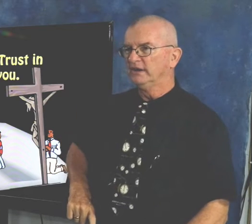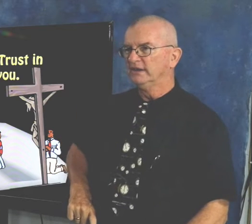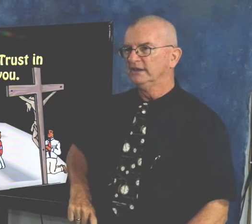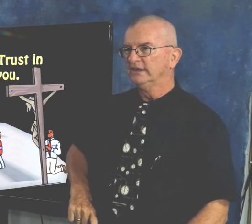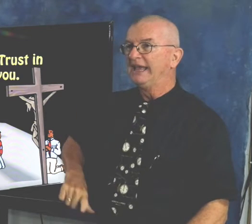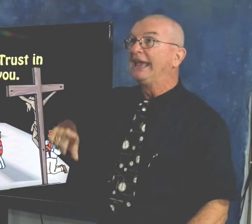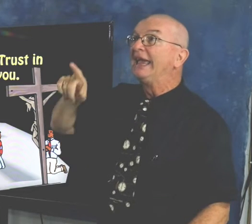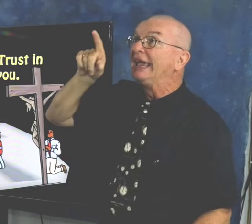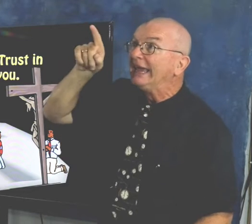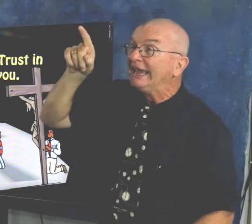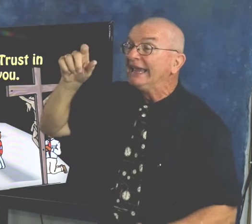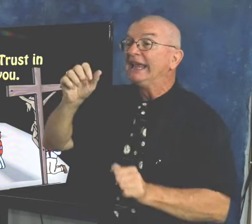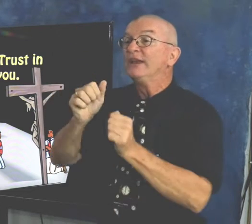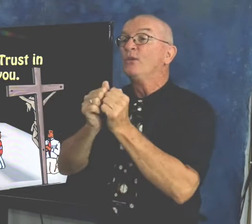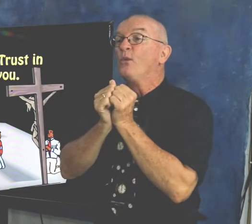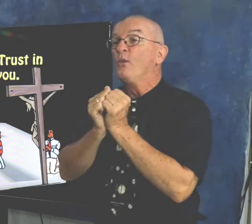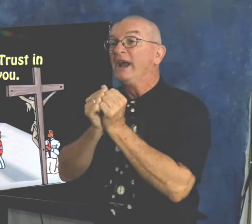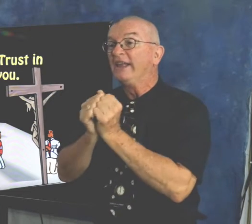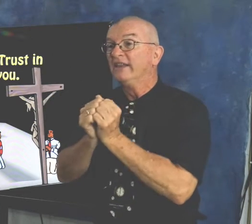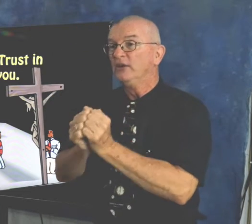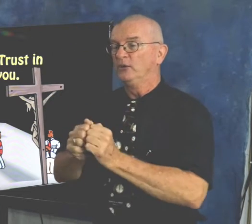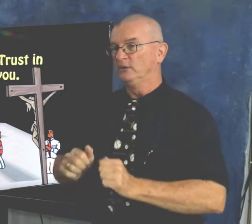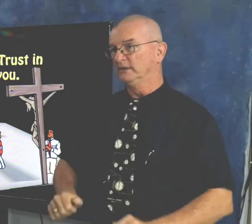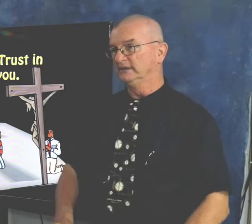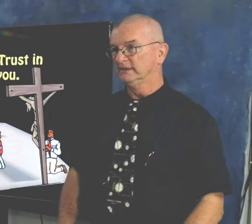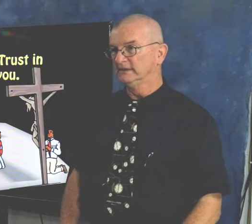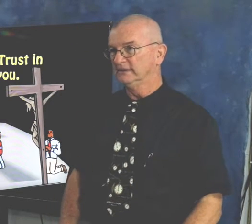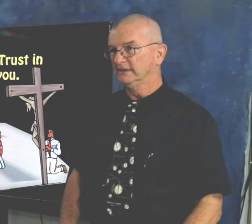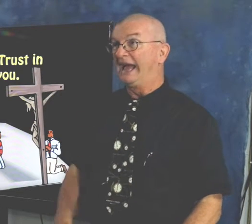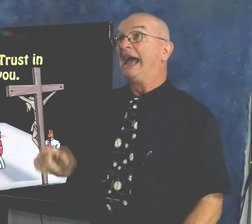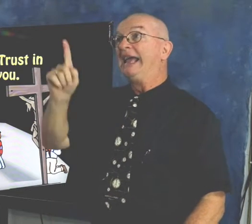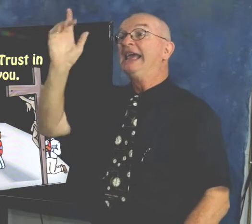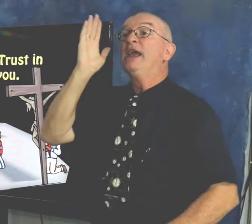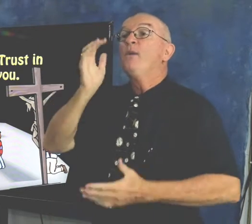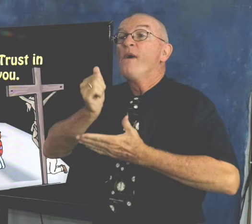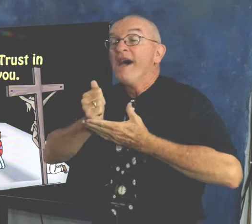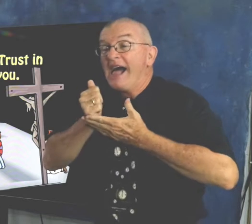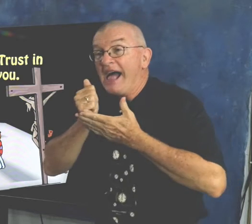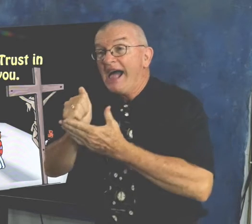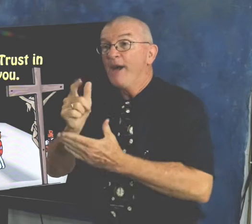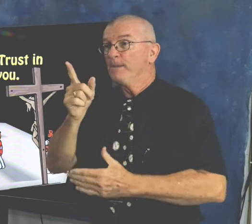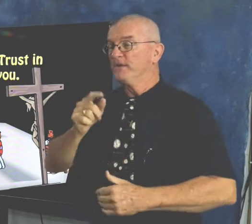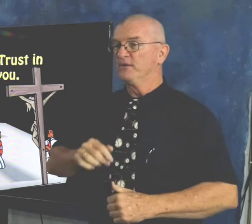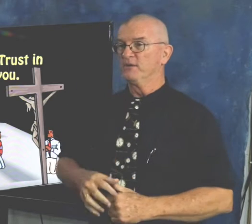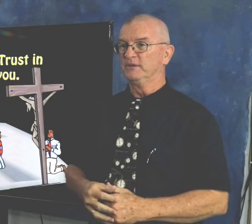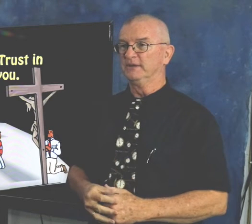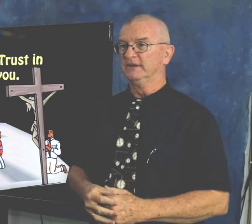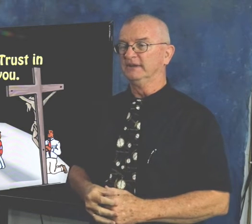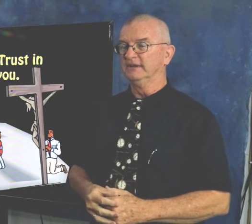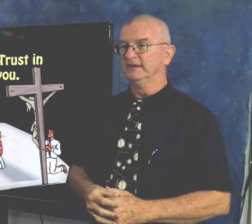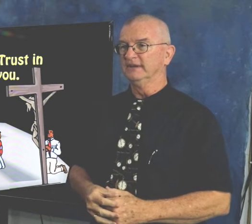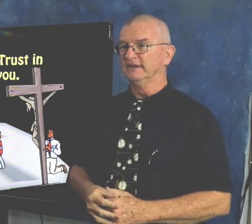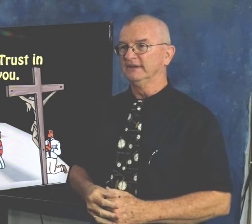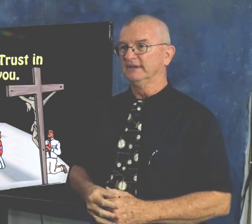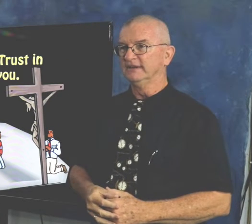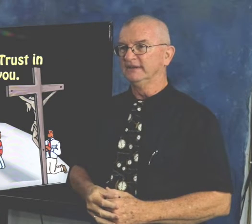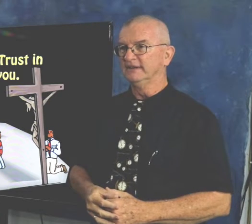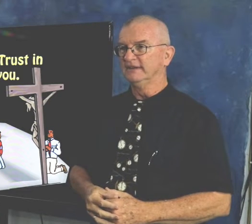remember the Lord. He is with you. He will help you. will